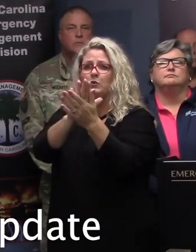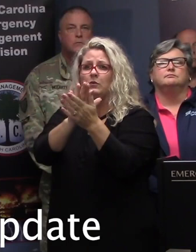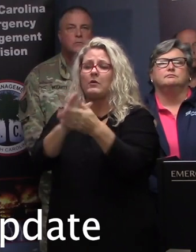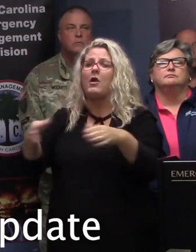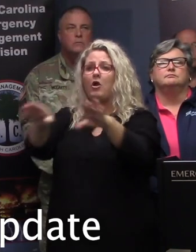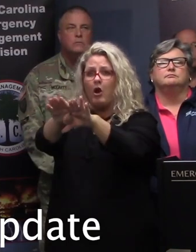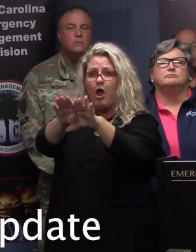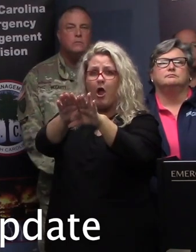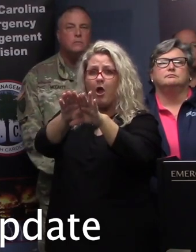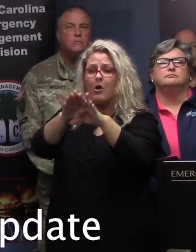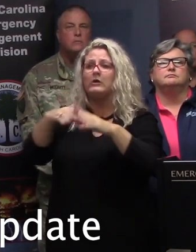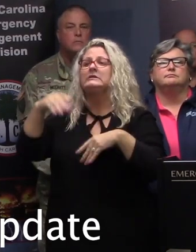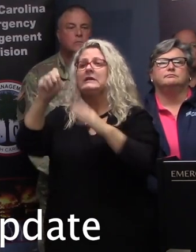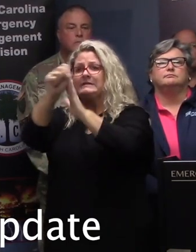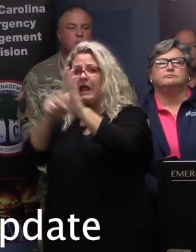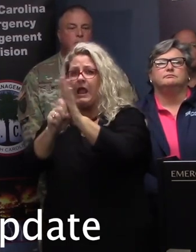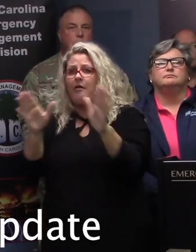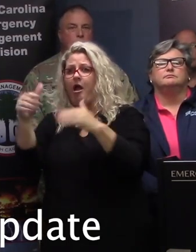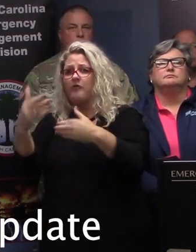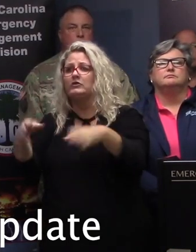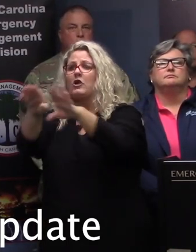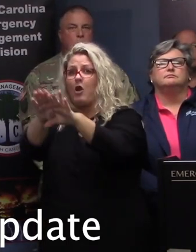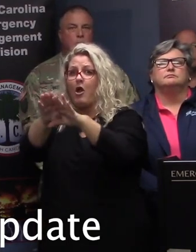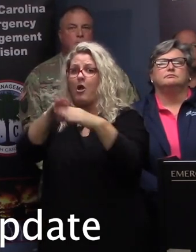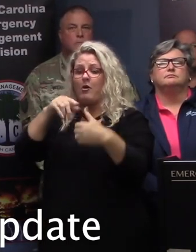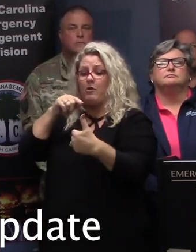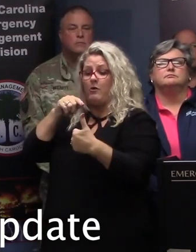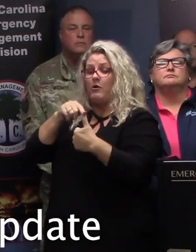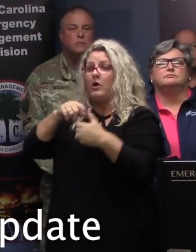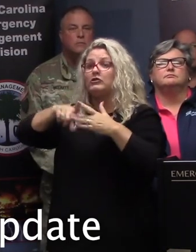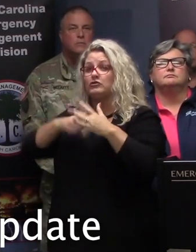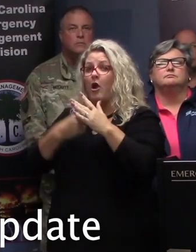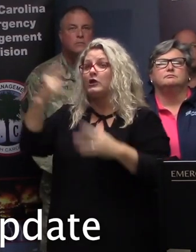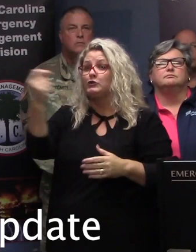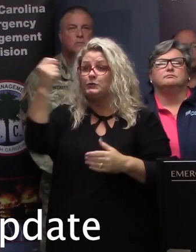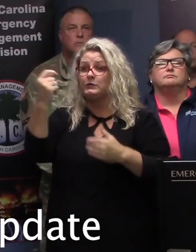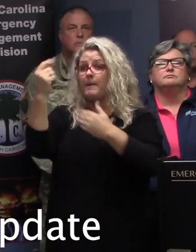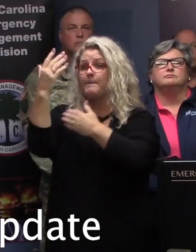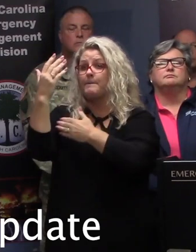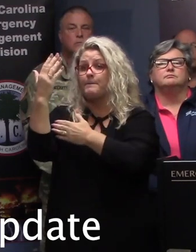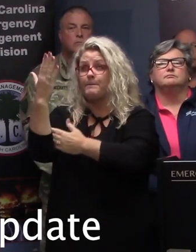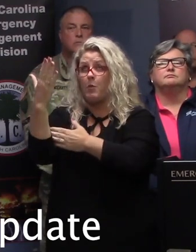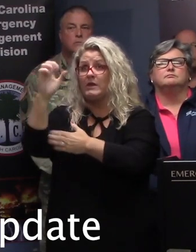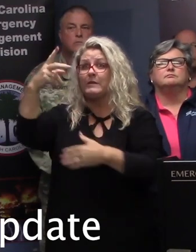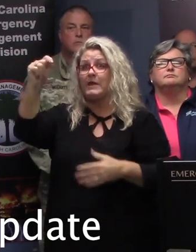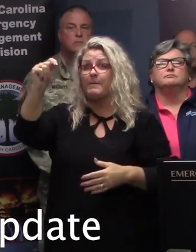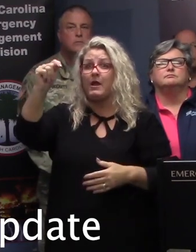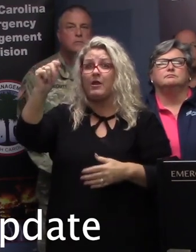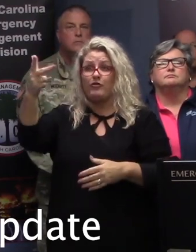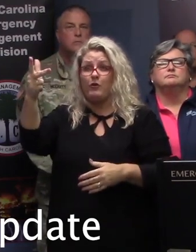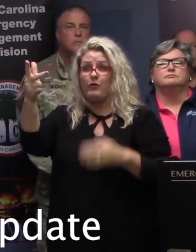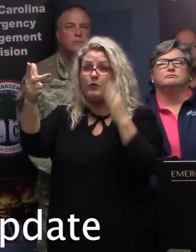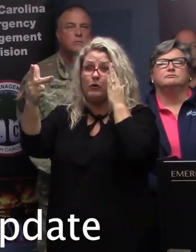in the following counties. This is starting Tuesday a.m., September the 3rd. This is